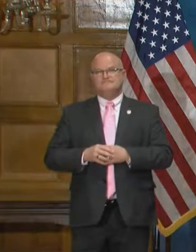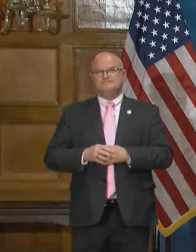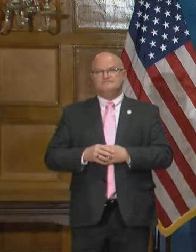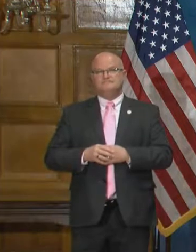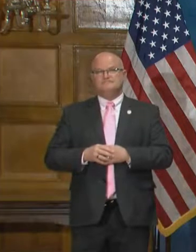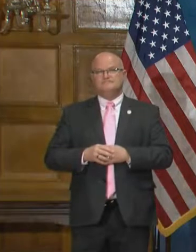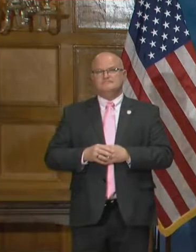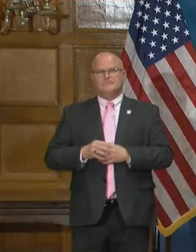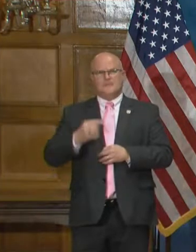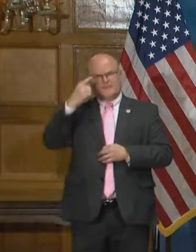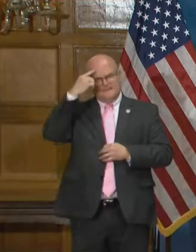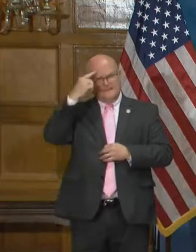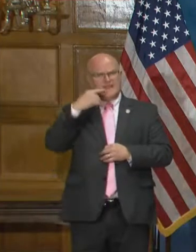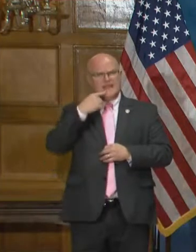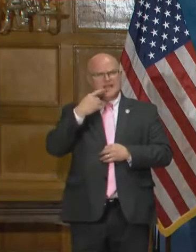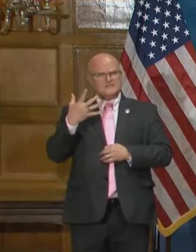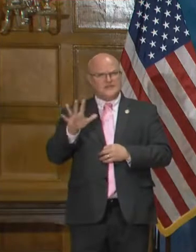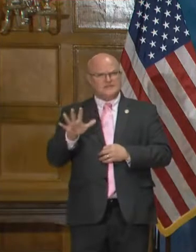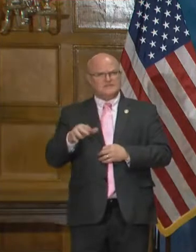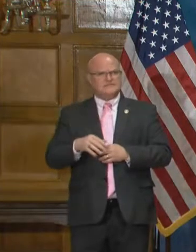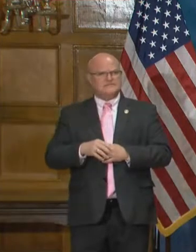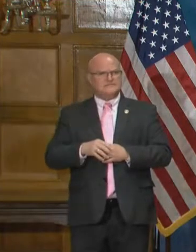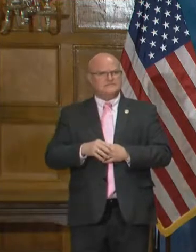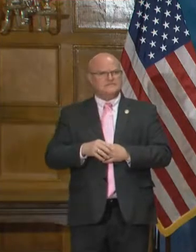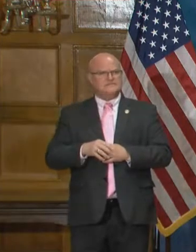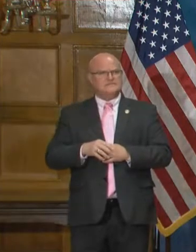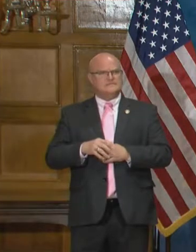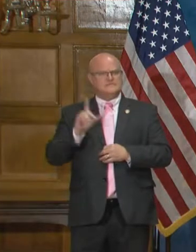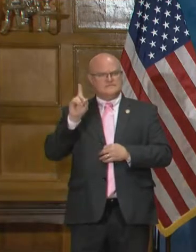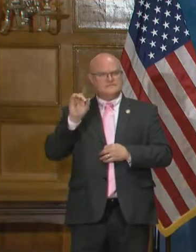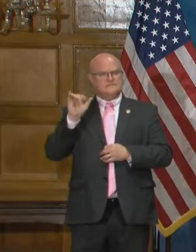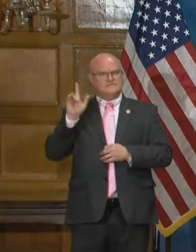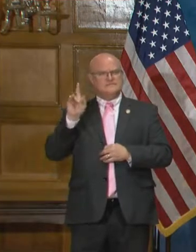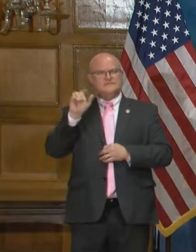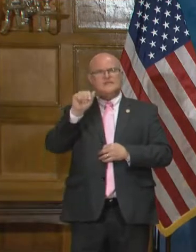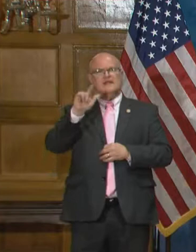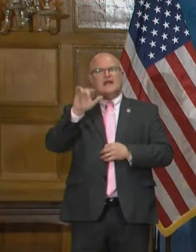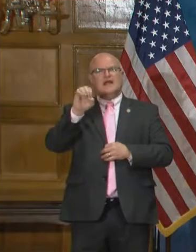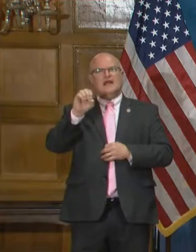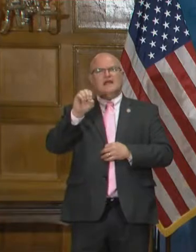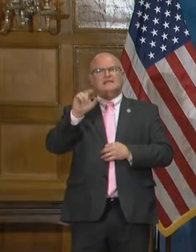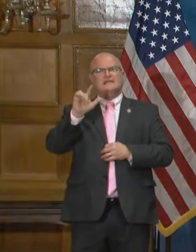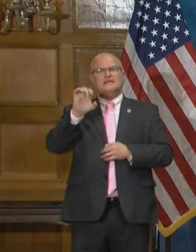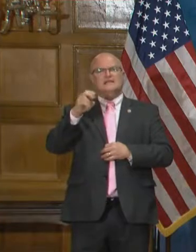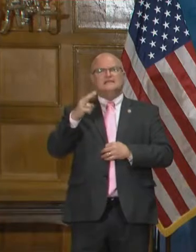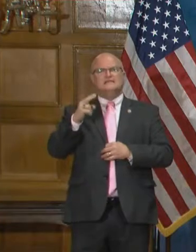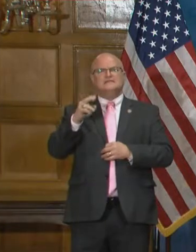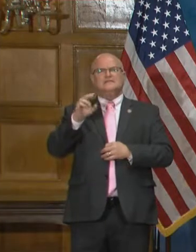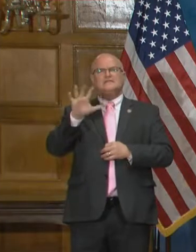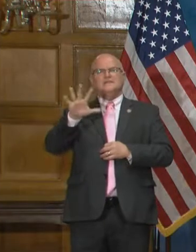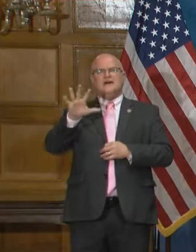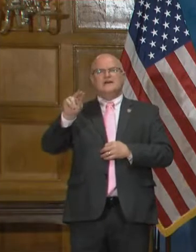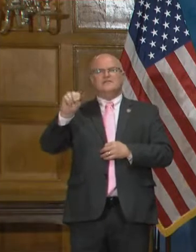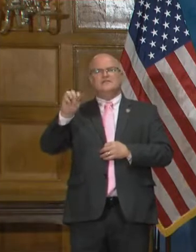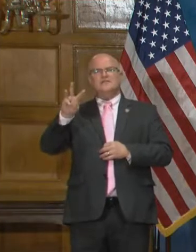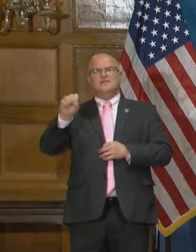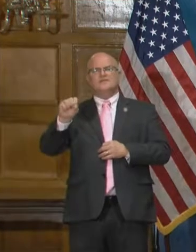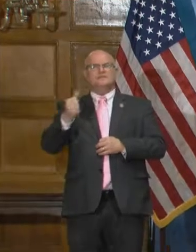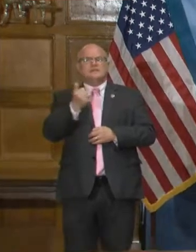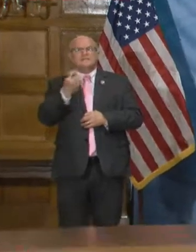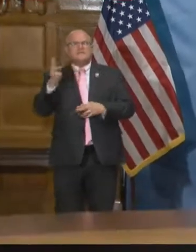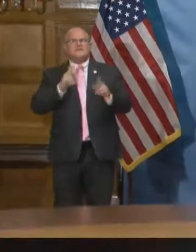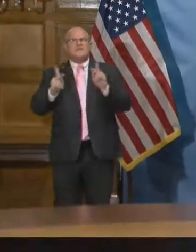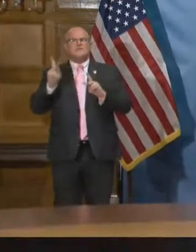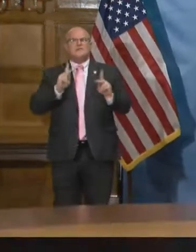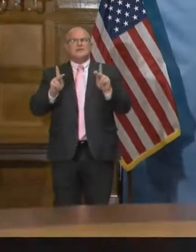I believe I answered it. governor. Yes, this is Ali Lynch with five news. Um, there are several Arkansans going